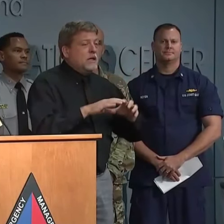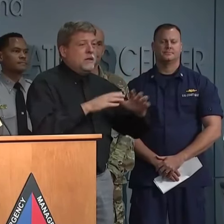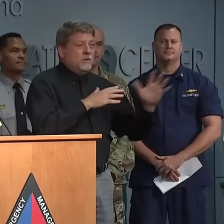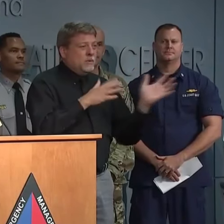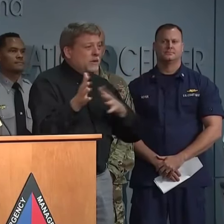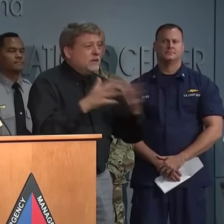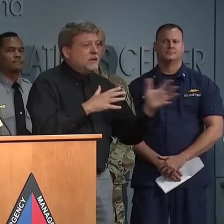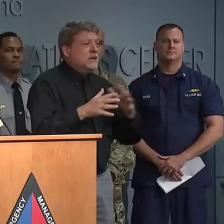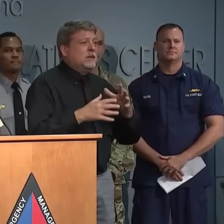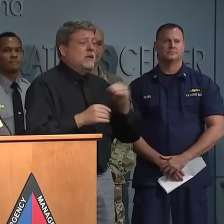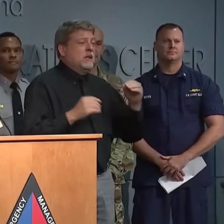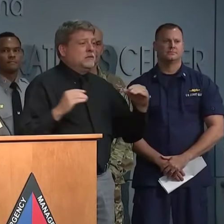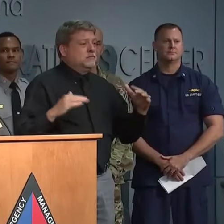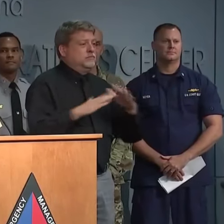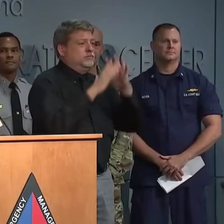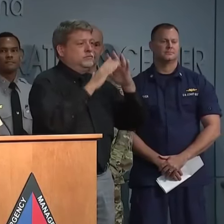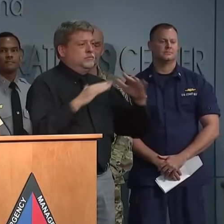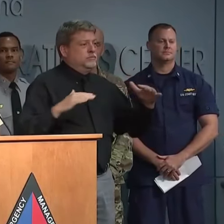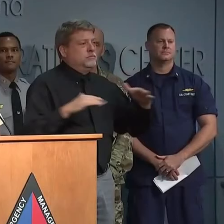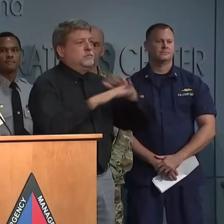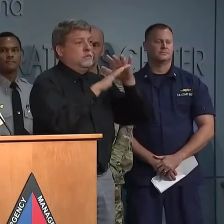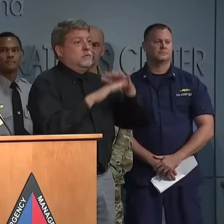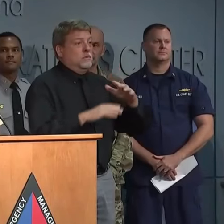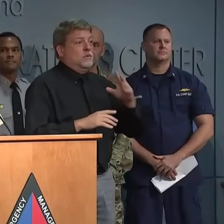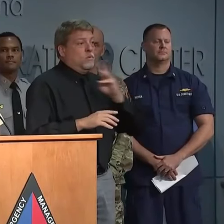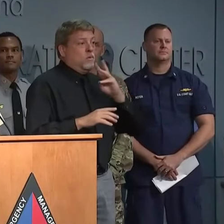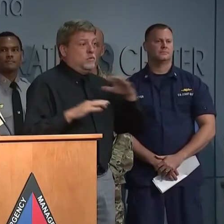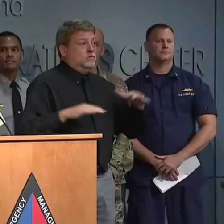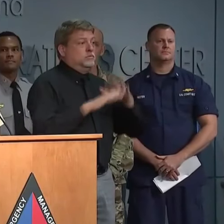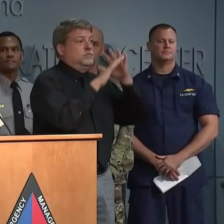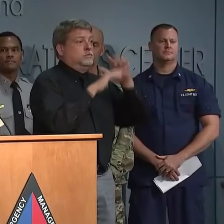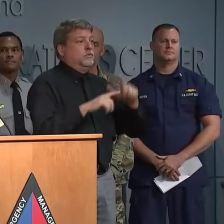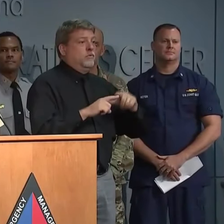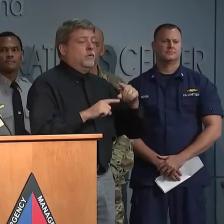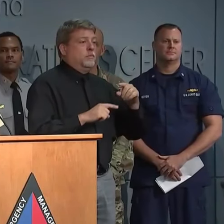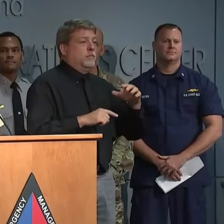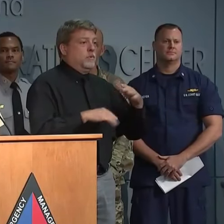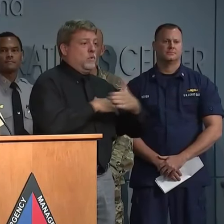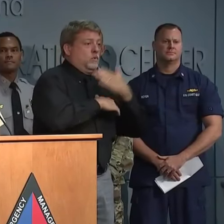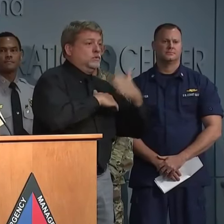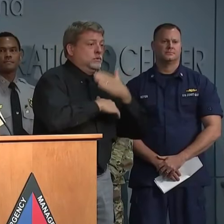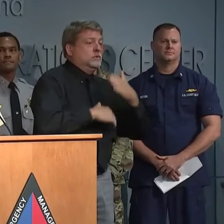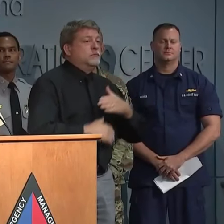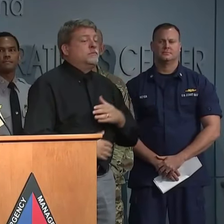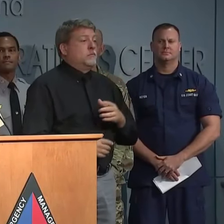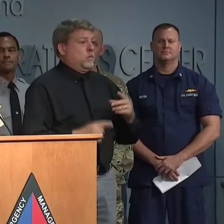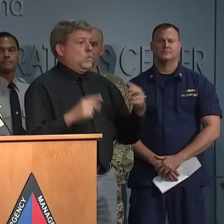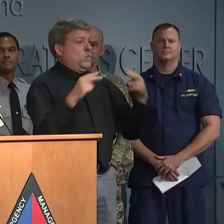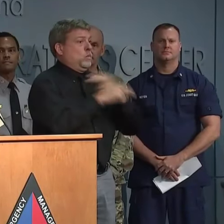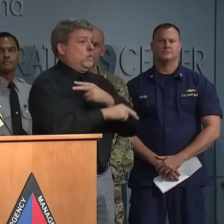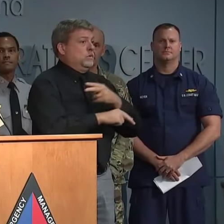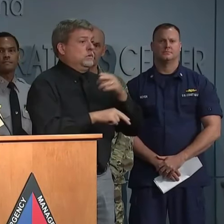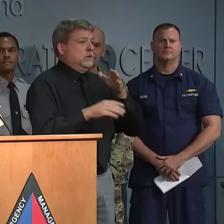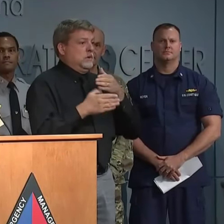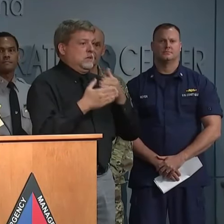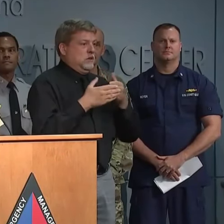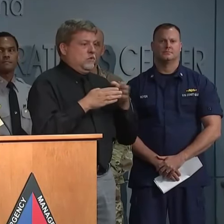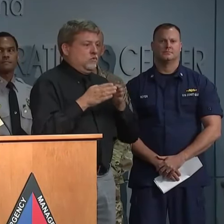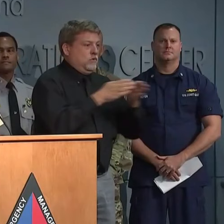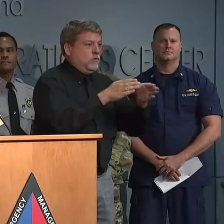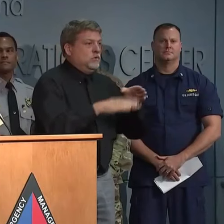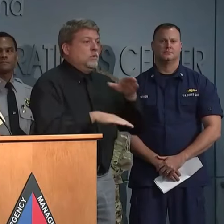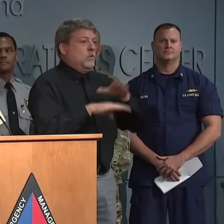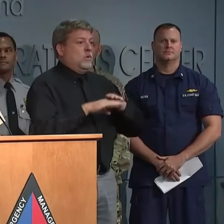winds, and strong storm surge. Particularly in the sounds and rivers they're feeling it, as well as on the barrier